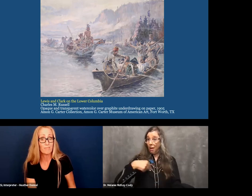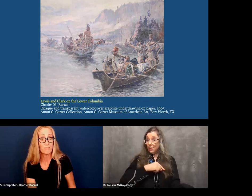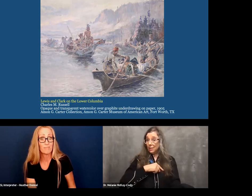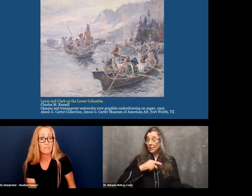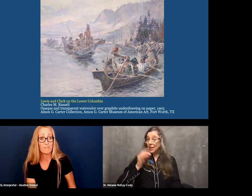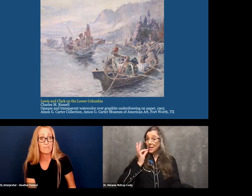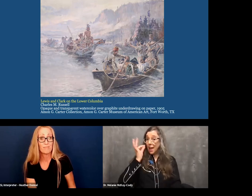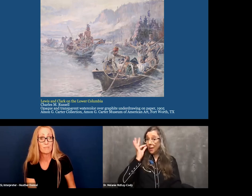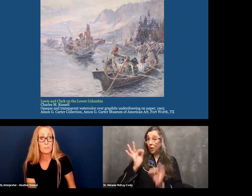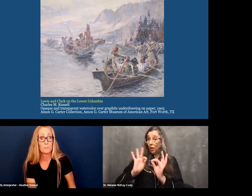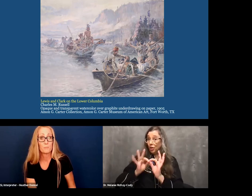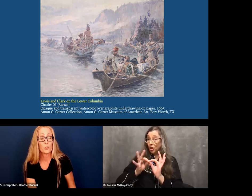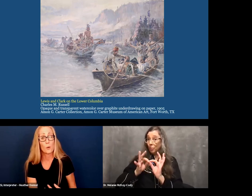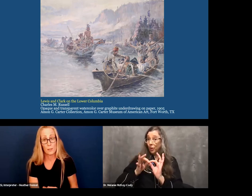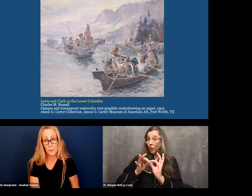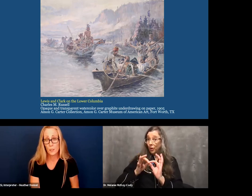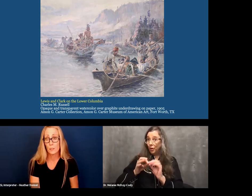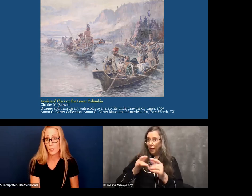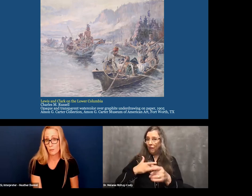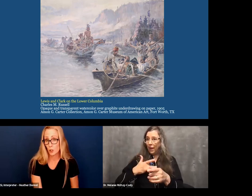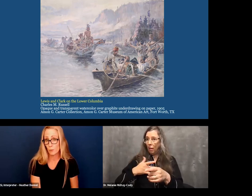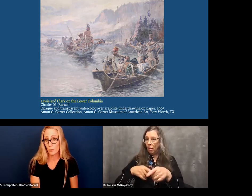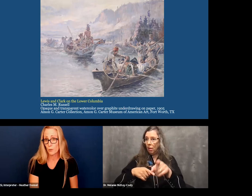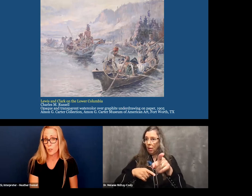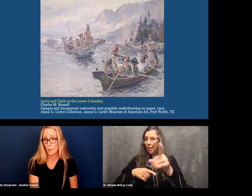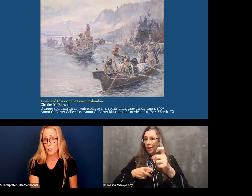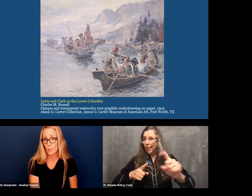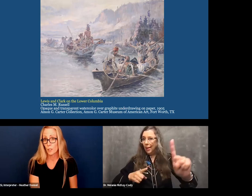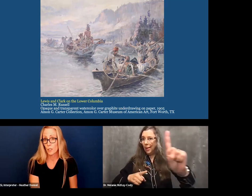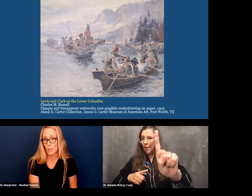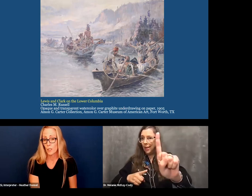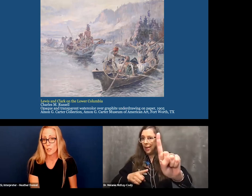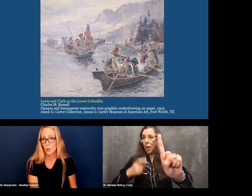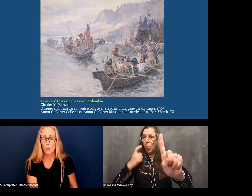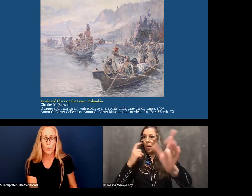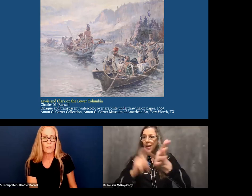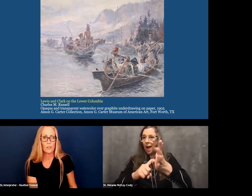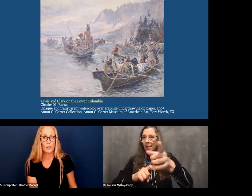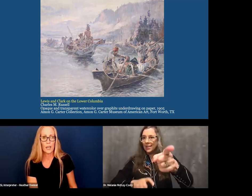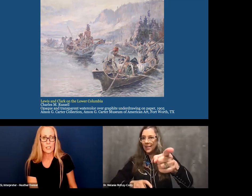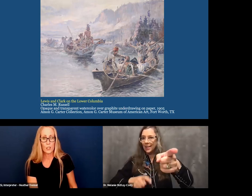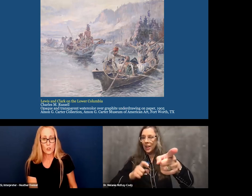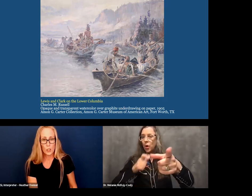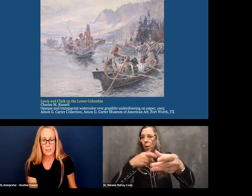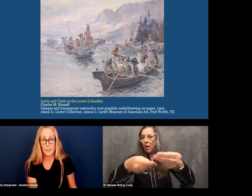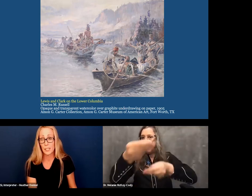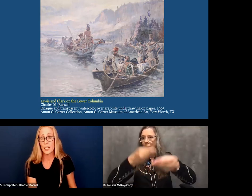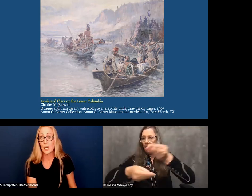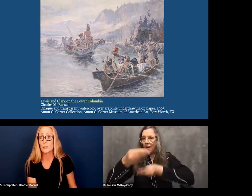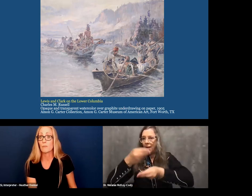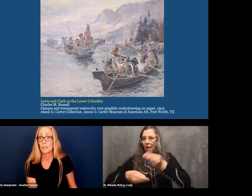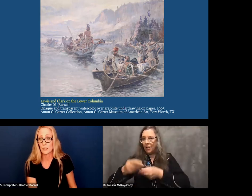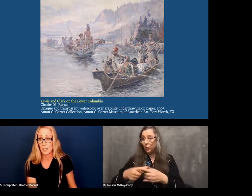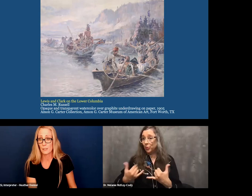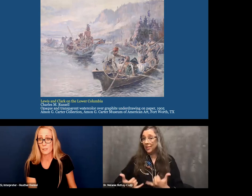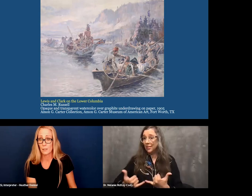woman. To us native interpreters, we feel that she is standing